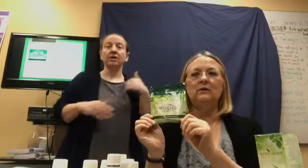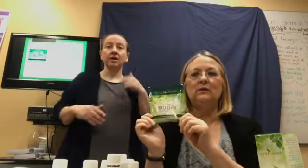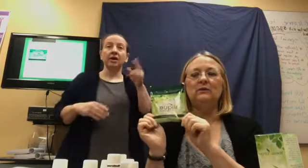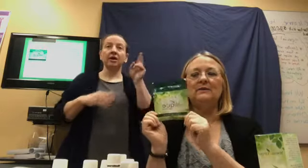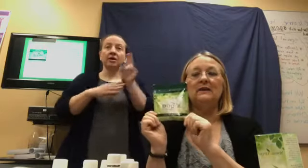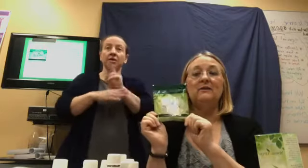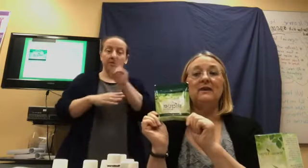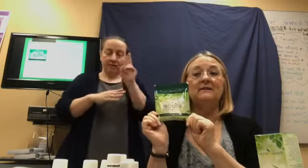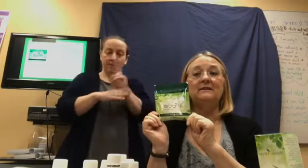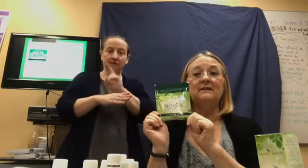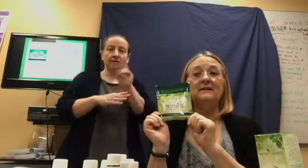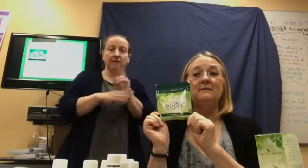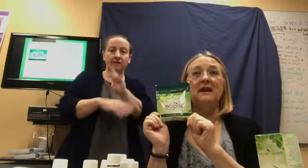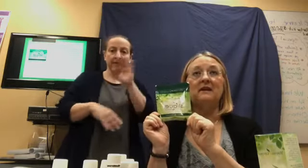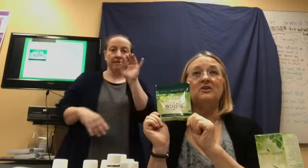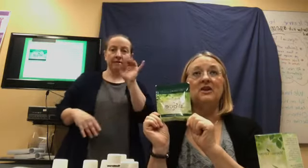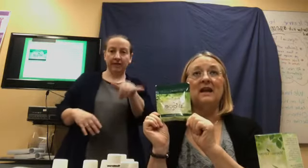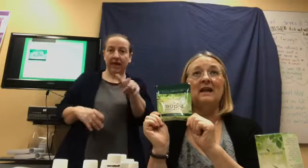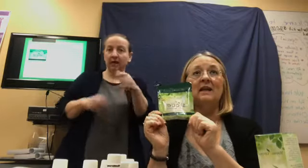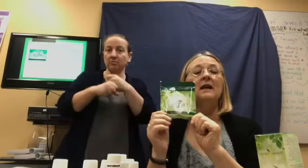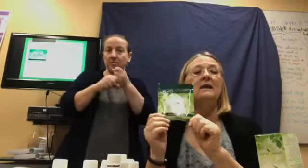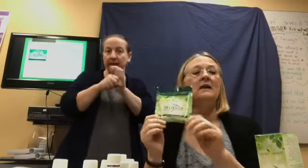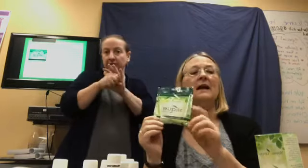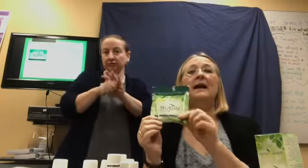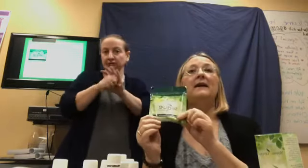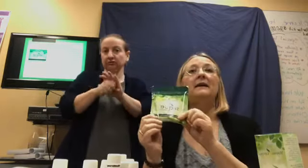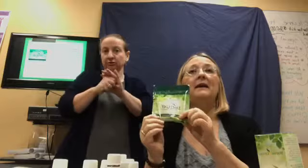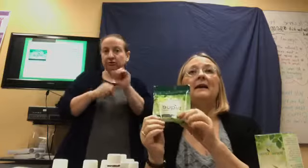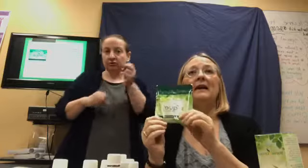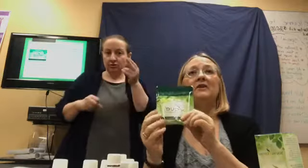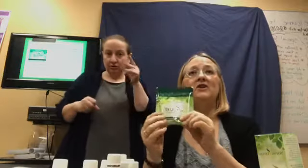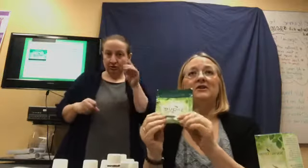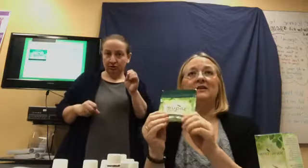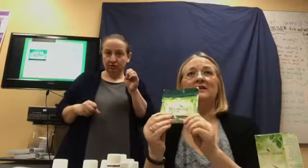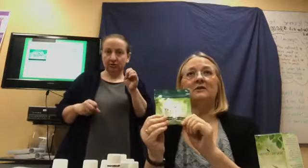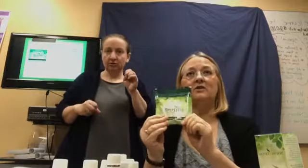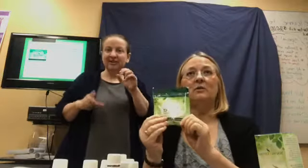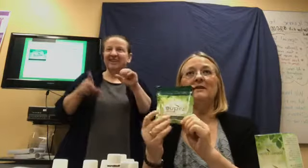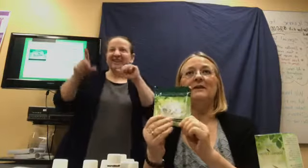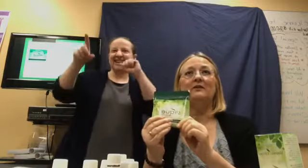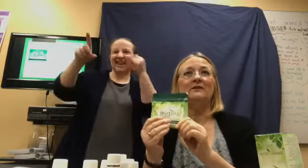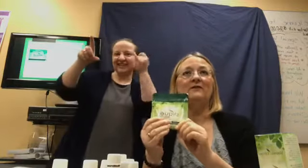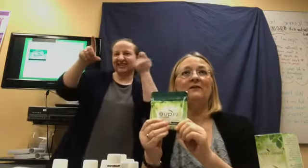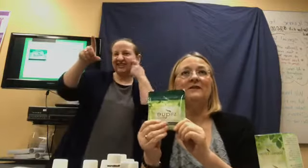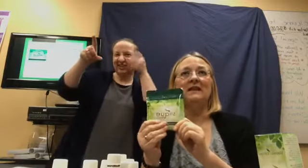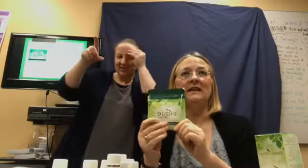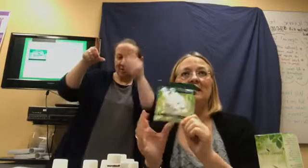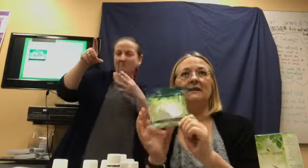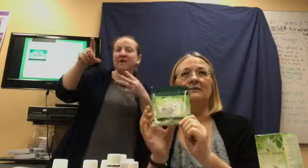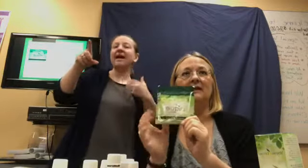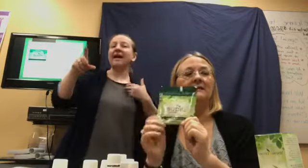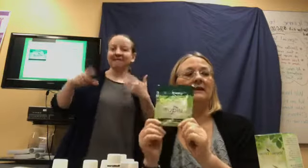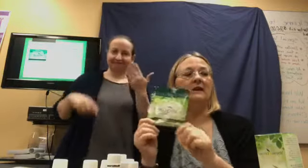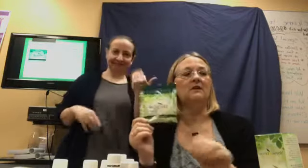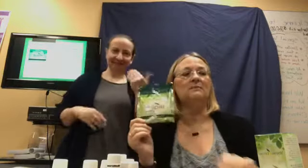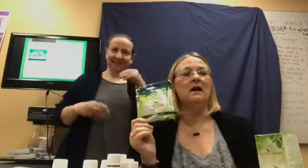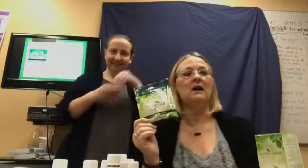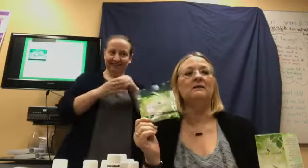this to make a shake. And, AJ just told me there's 15 of these in each box.